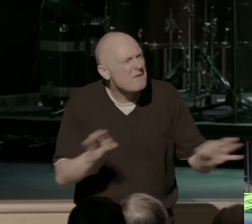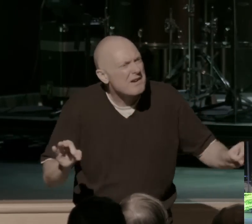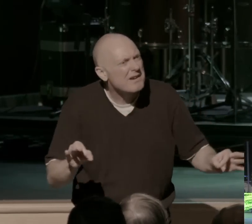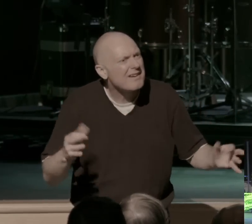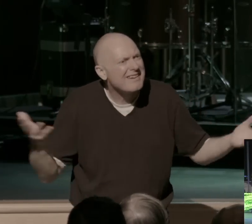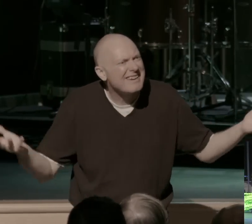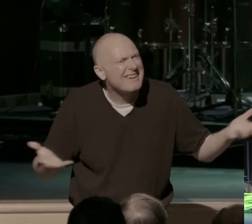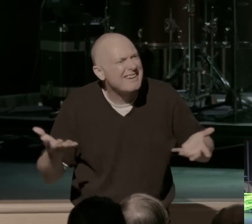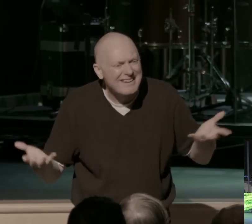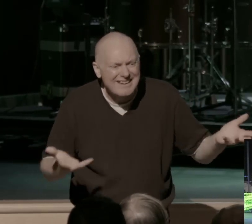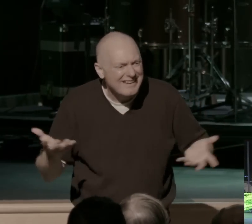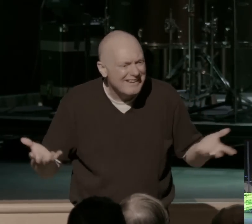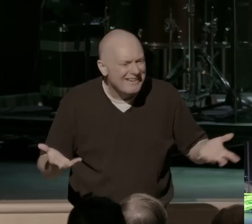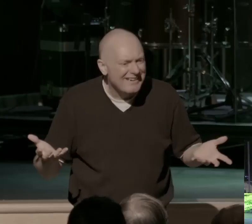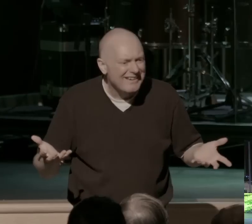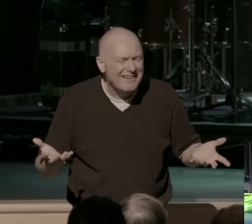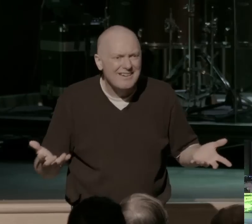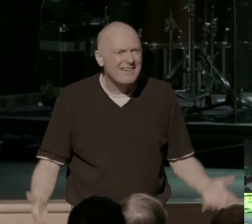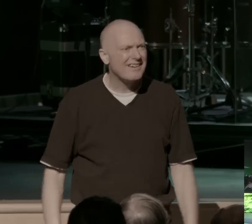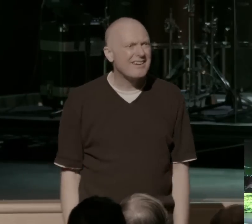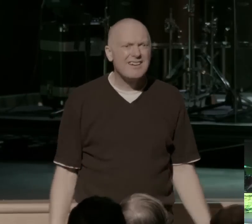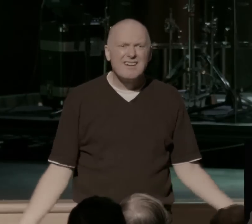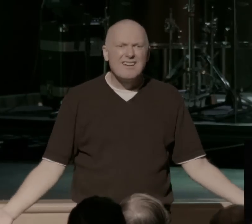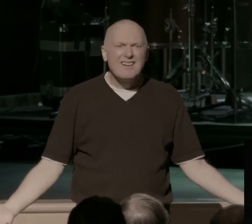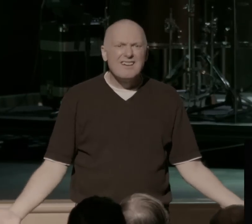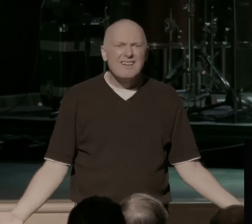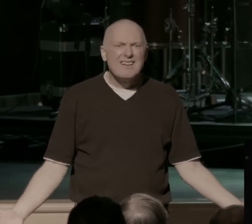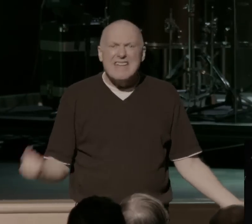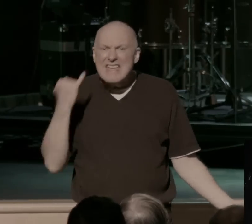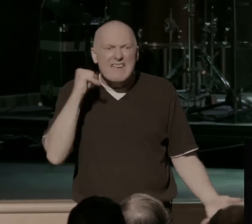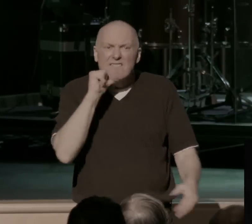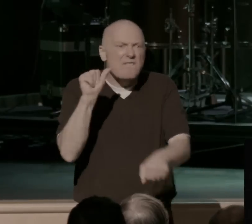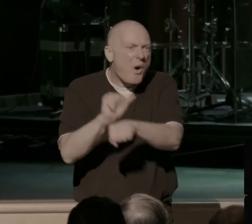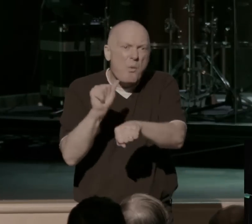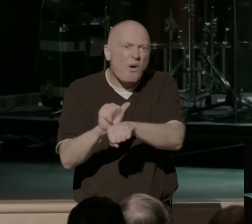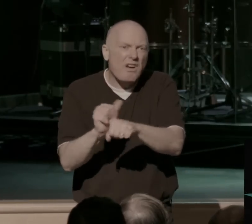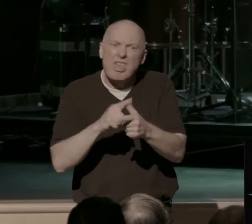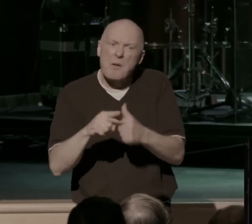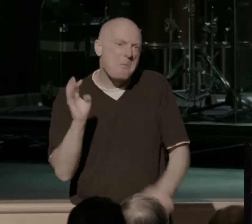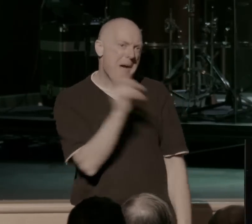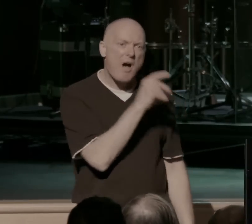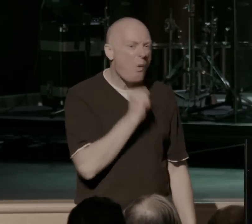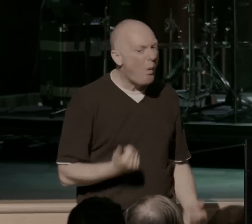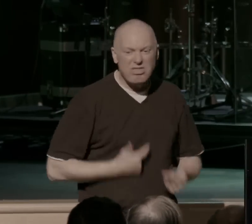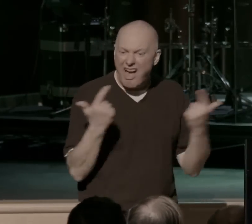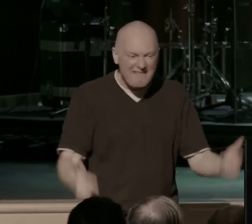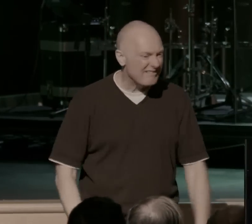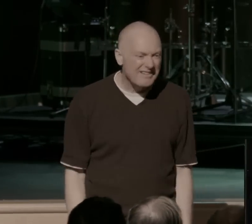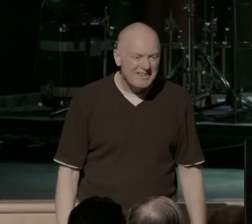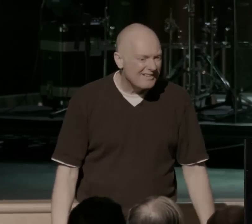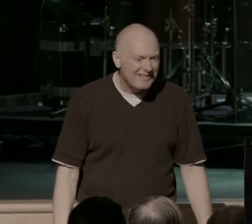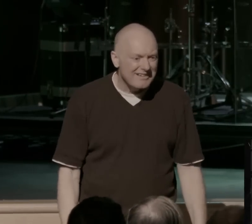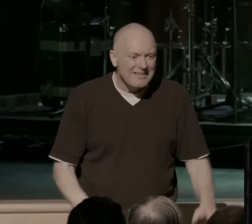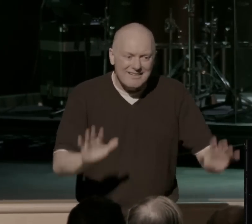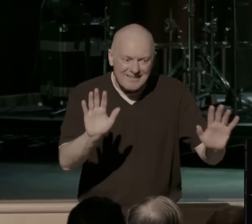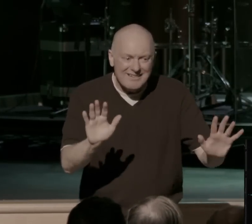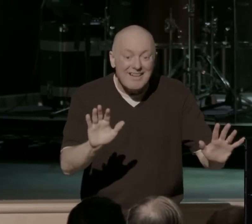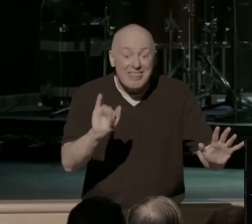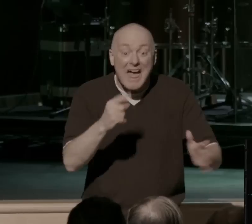If I can't win, if this isn't going to work, then I'm just going back to the temptation. I'm going to run full speed into it. Listen, that's what the Israelites said all through the